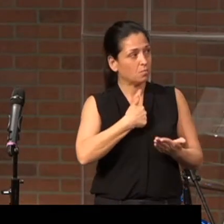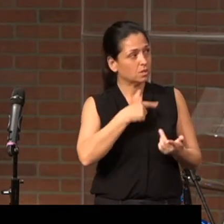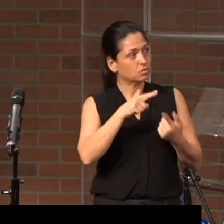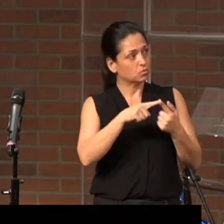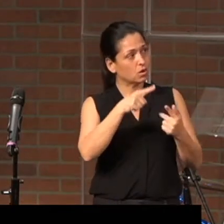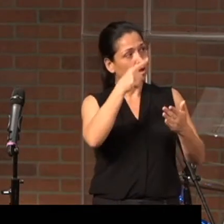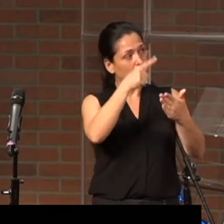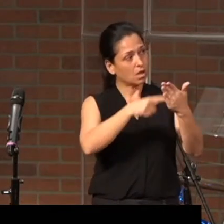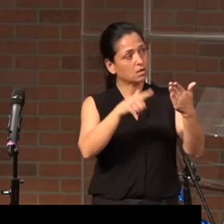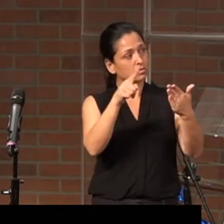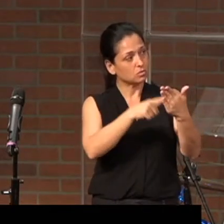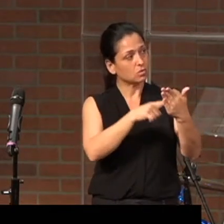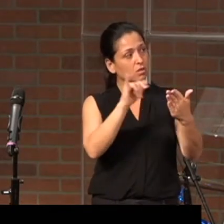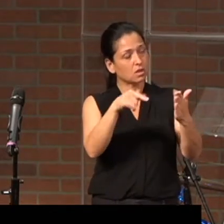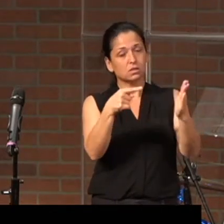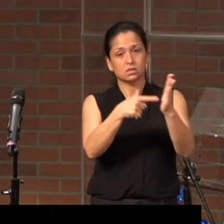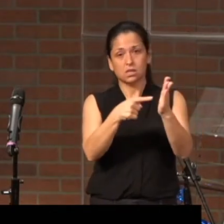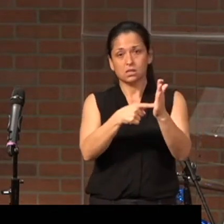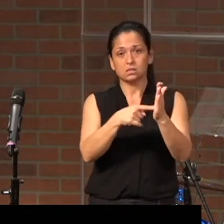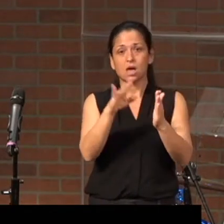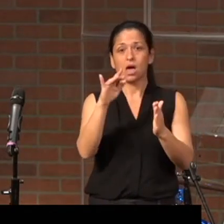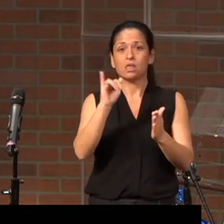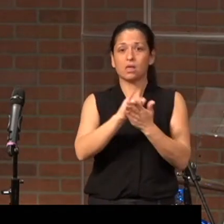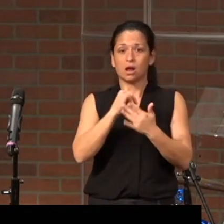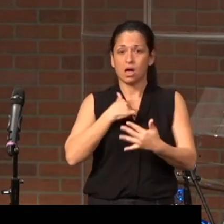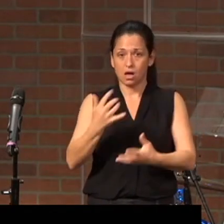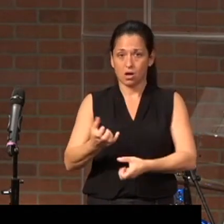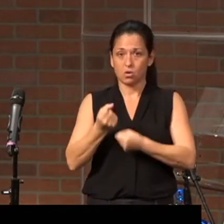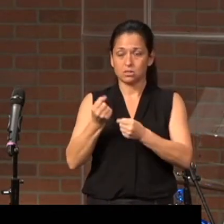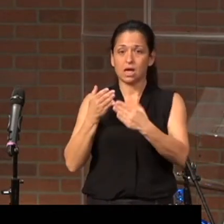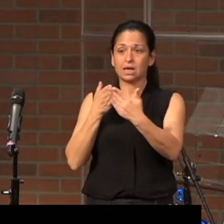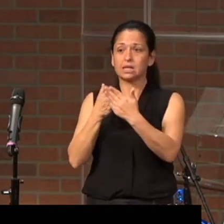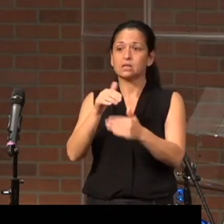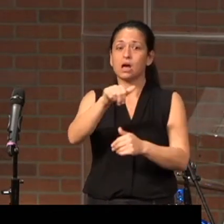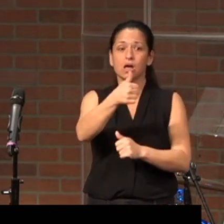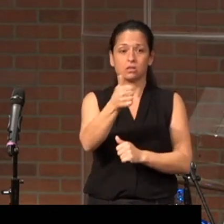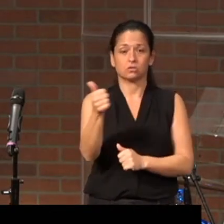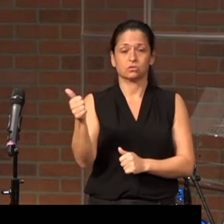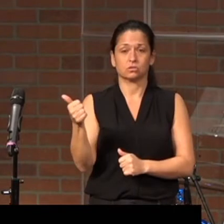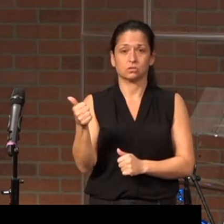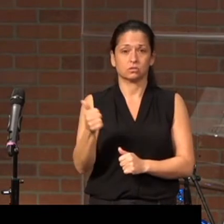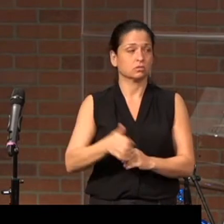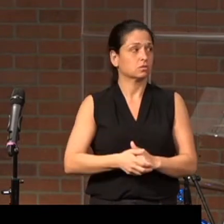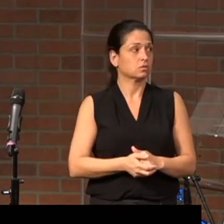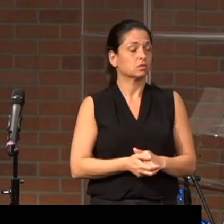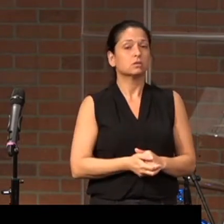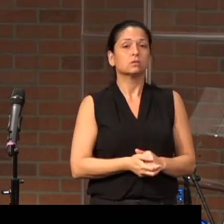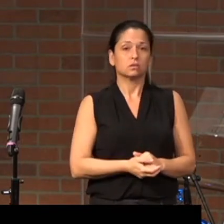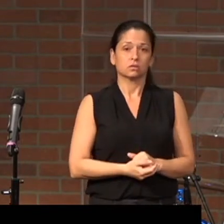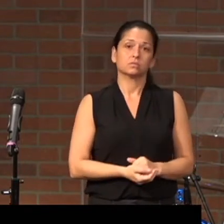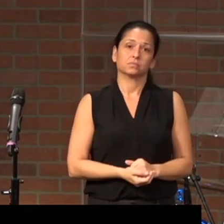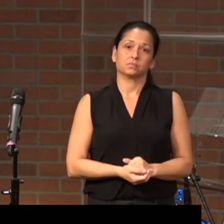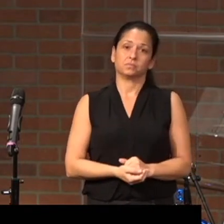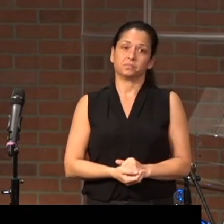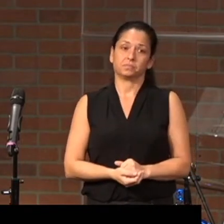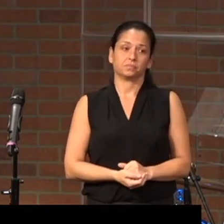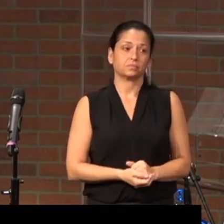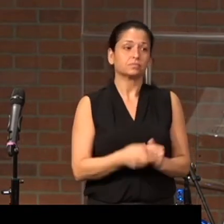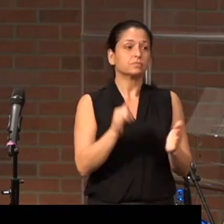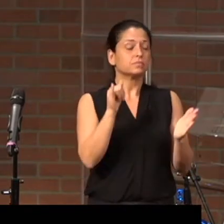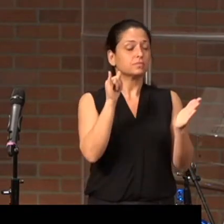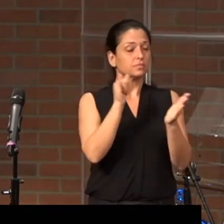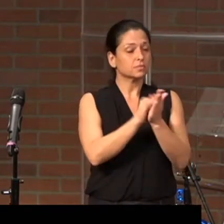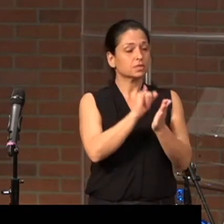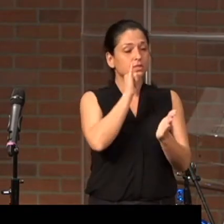me to cancel the debts that I hold against others. That that is an example